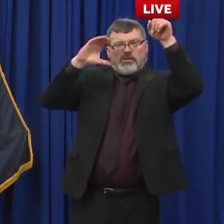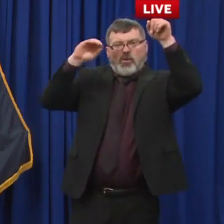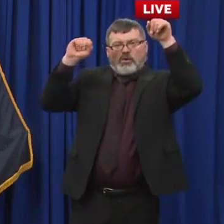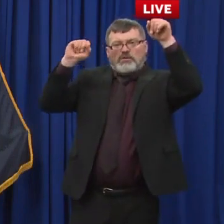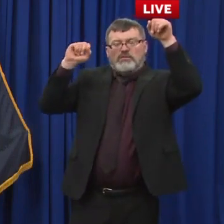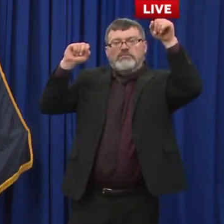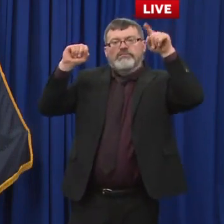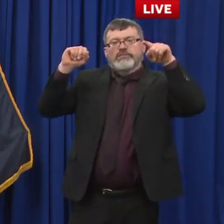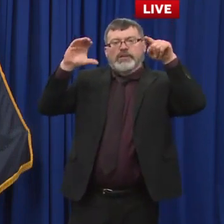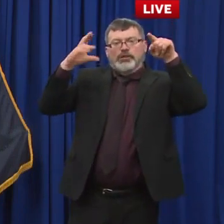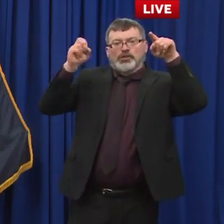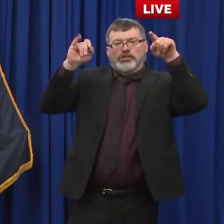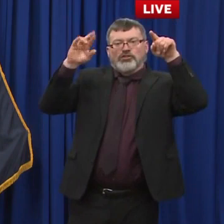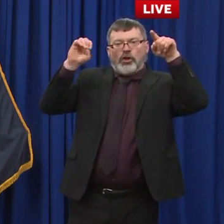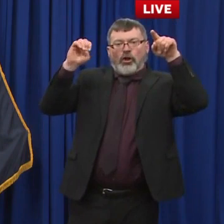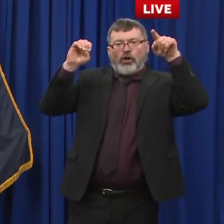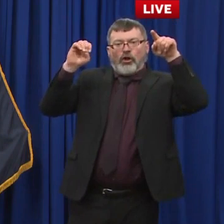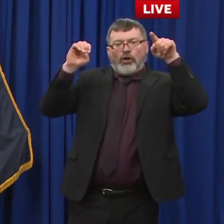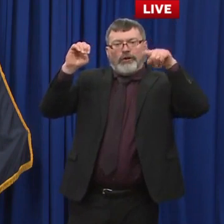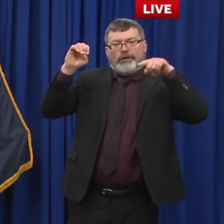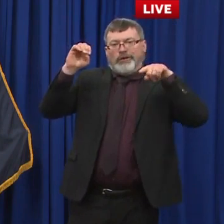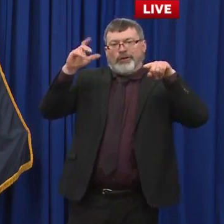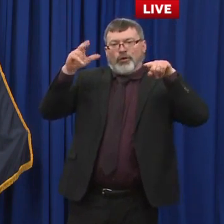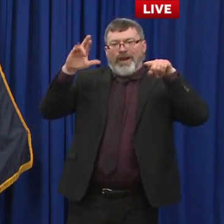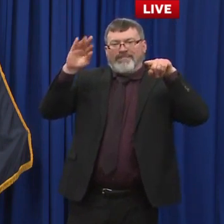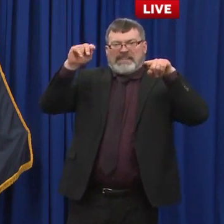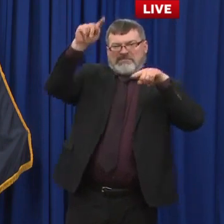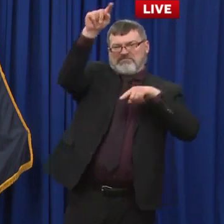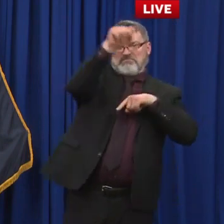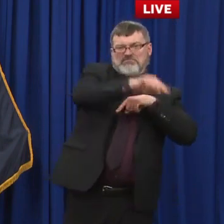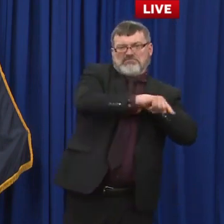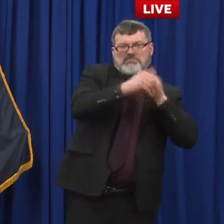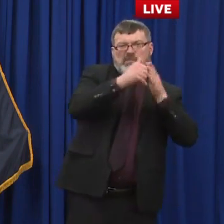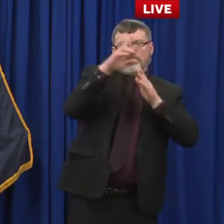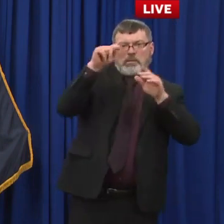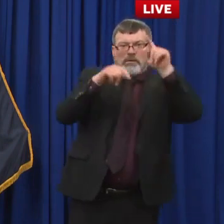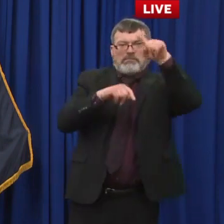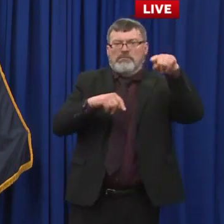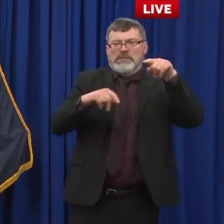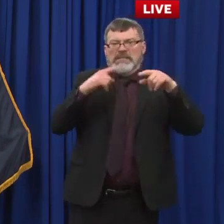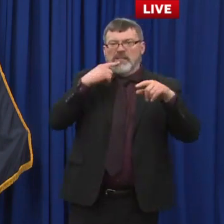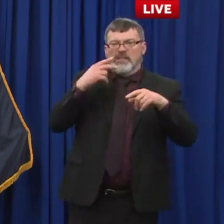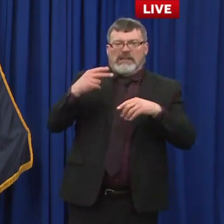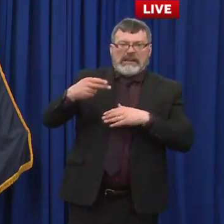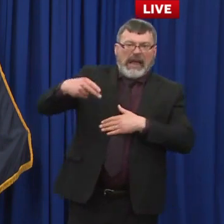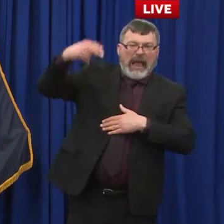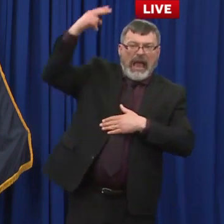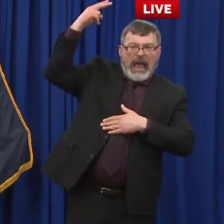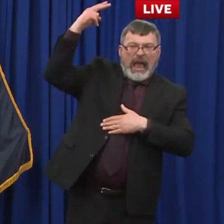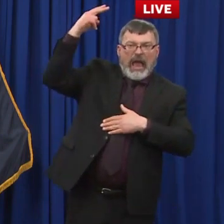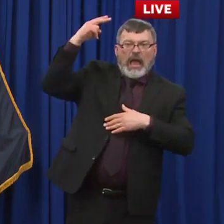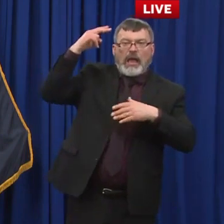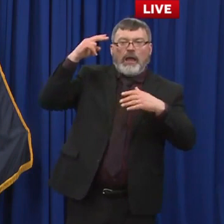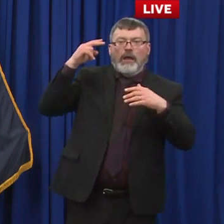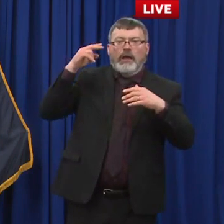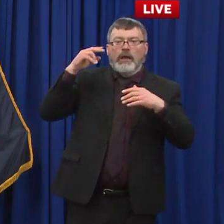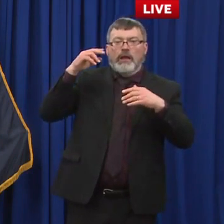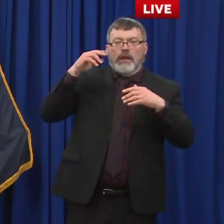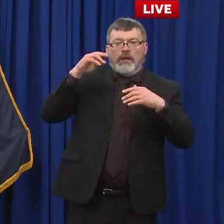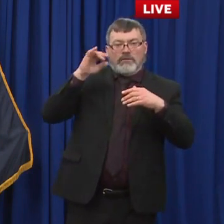estimated hesitancy rate in New England. What can be done about that, if anything?